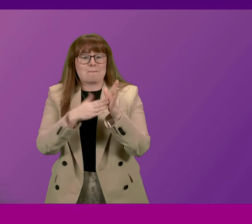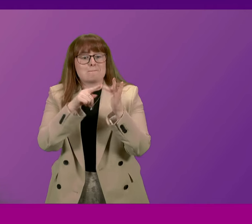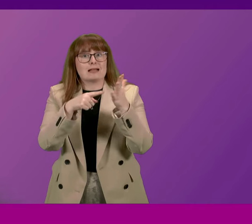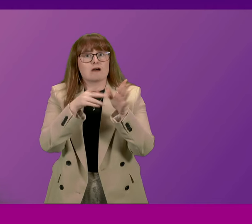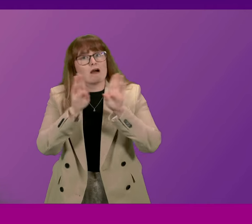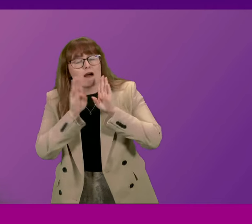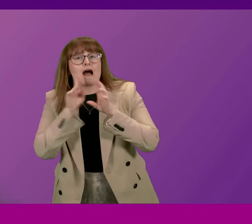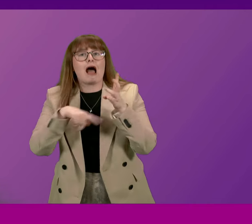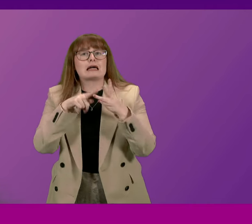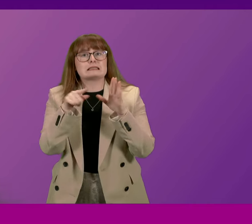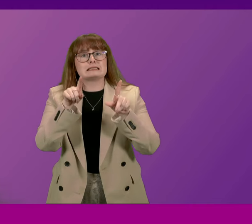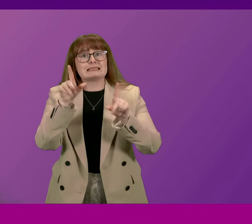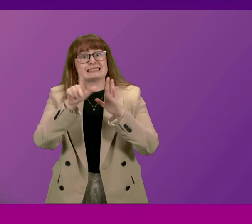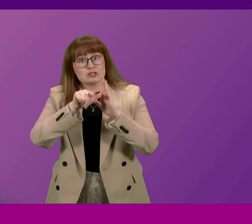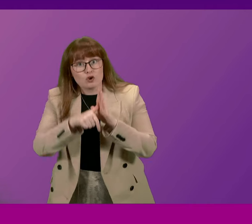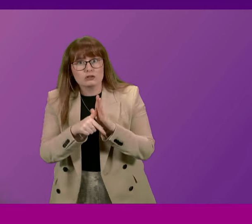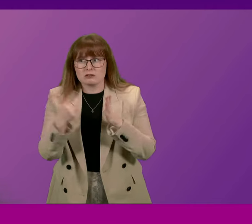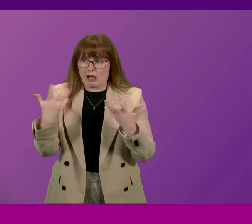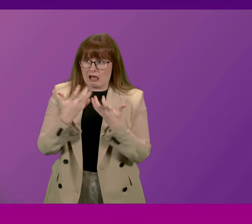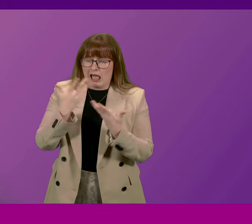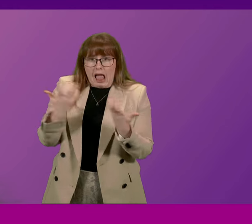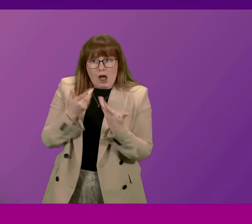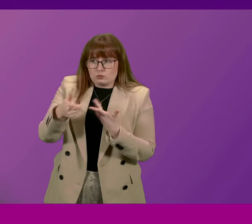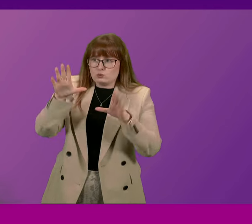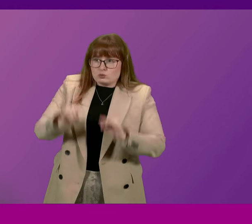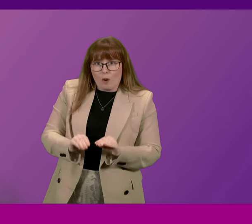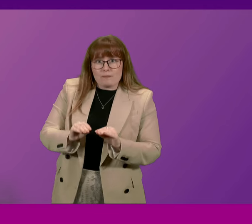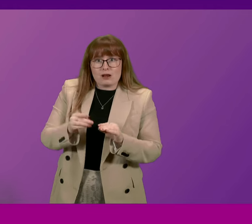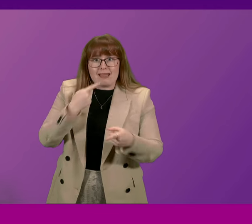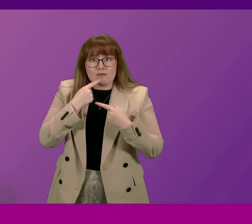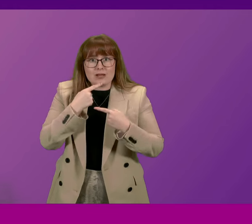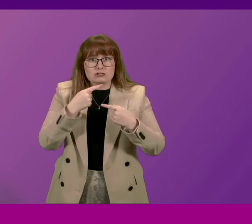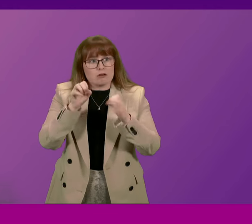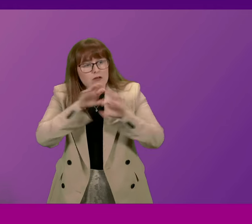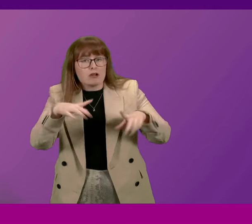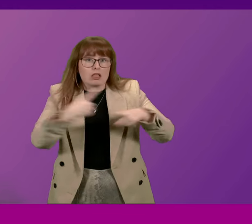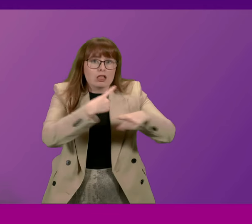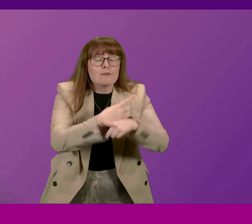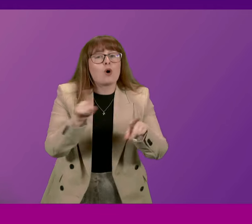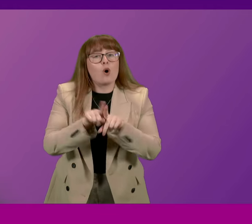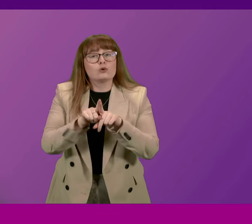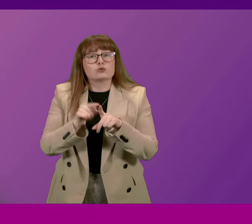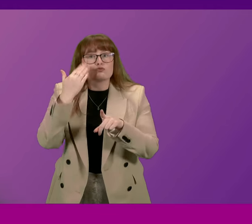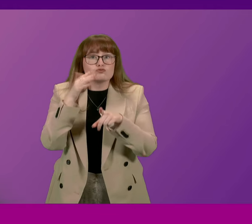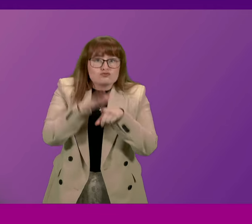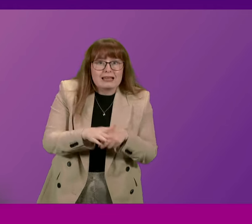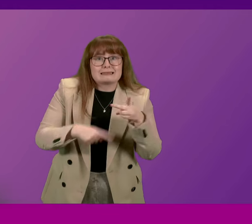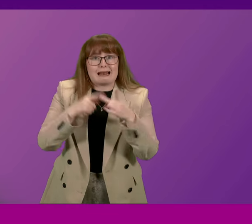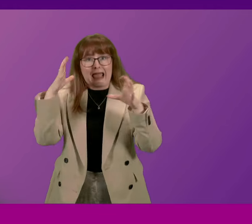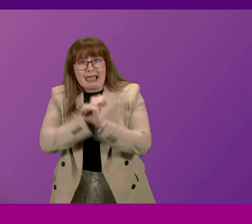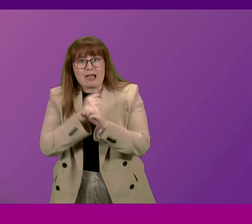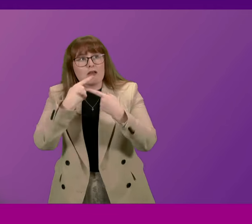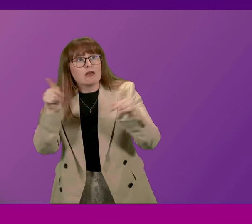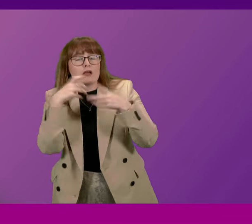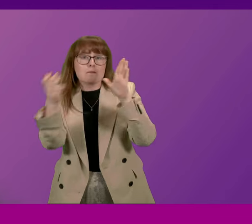them how they are combating the spread of misinformation specifically and the steps being taken to address racist and hateful speech across platforms.